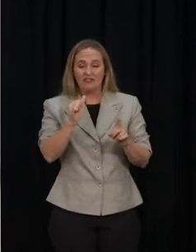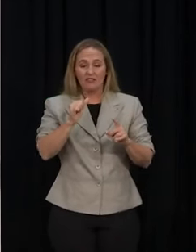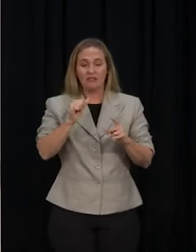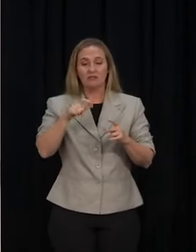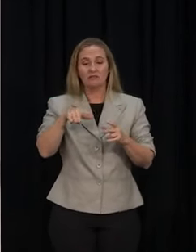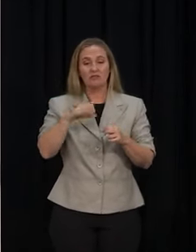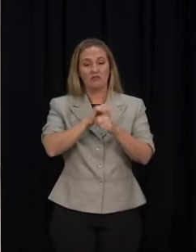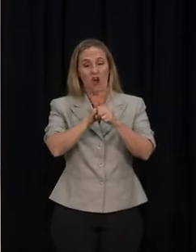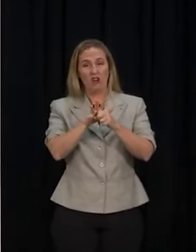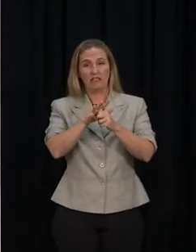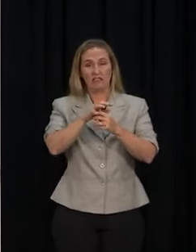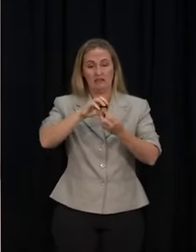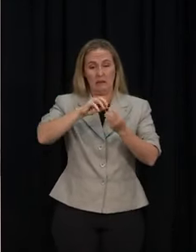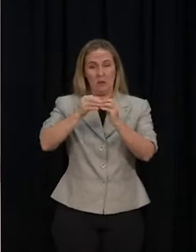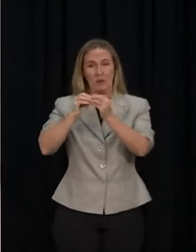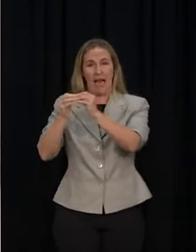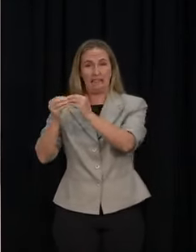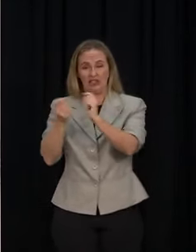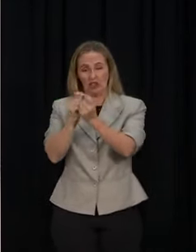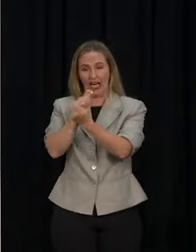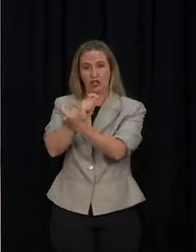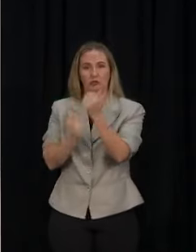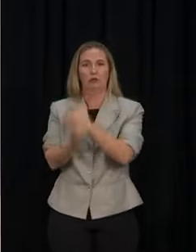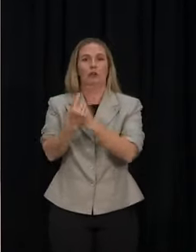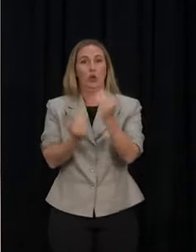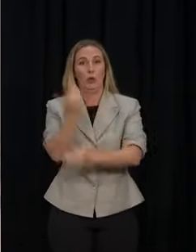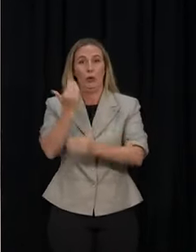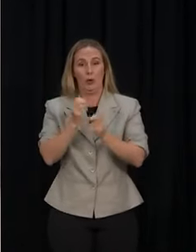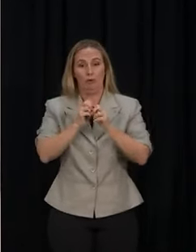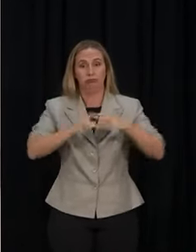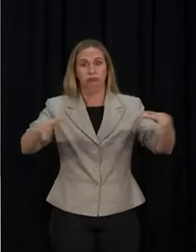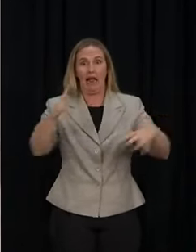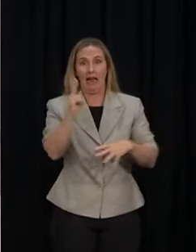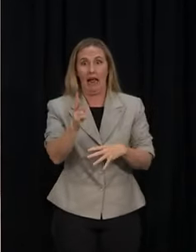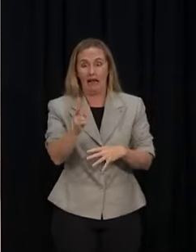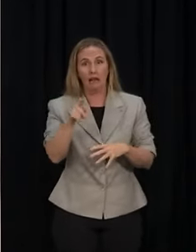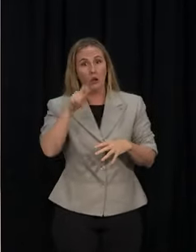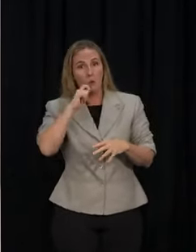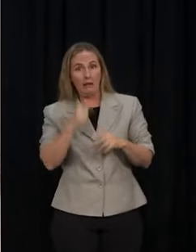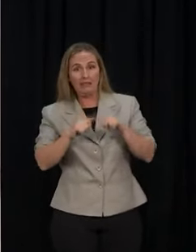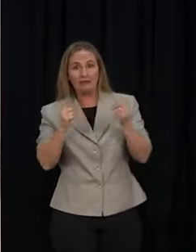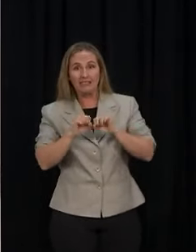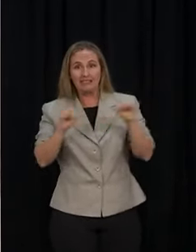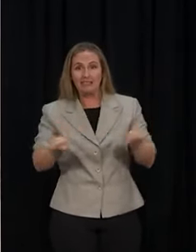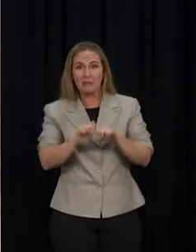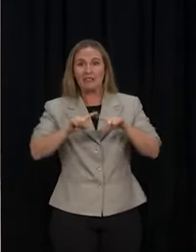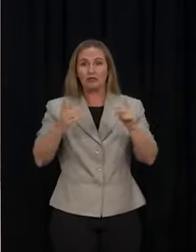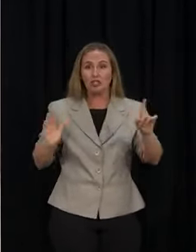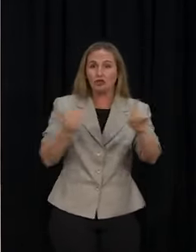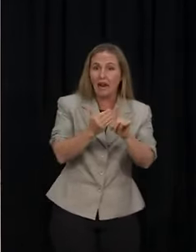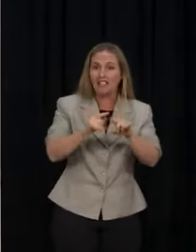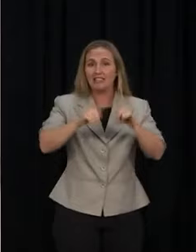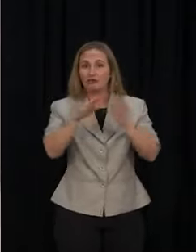requires a change in tack? Yeah. Yes. I think you'll see that